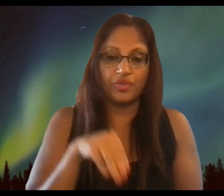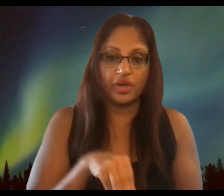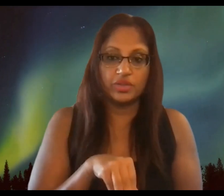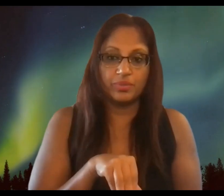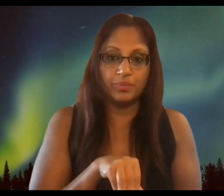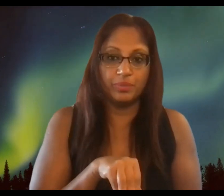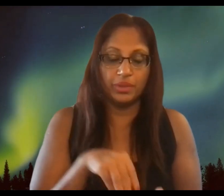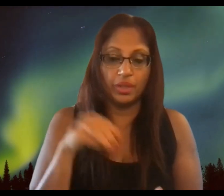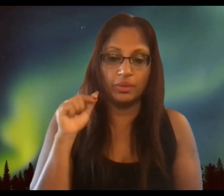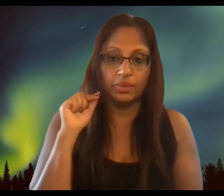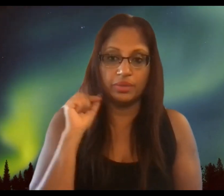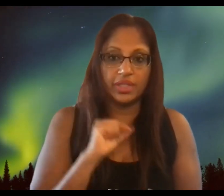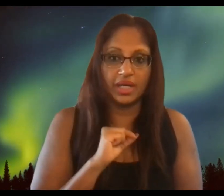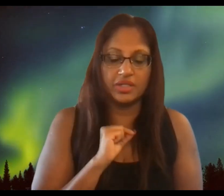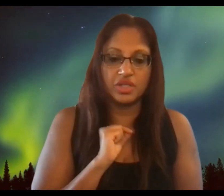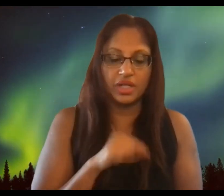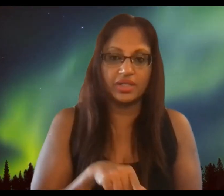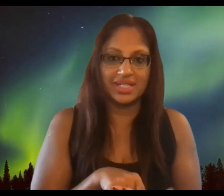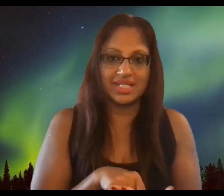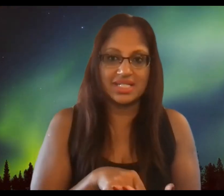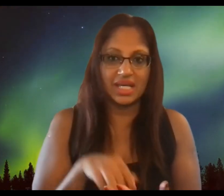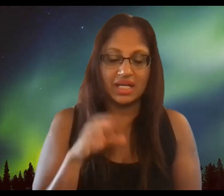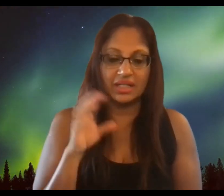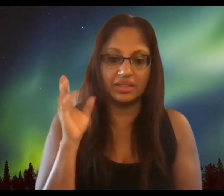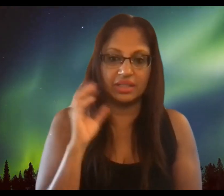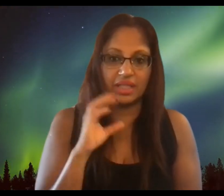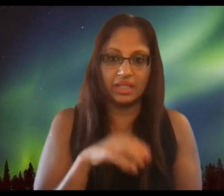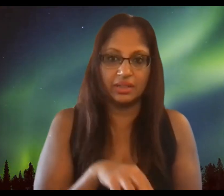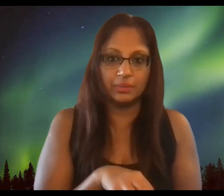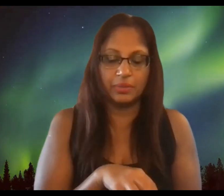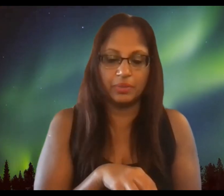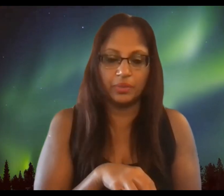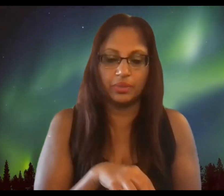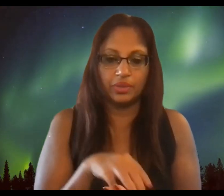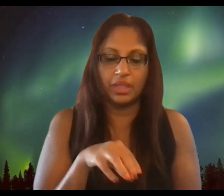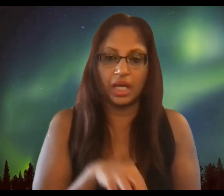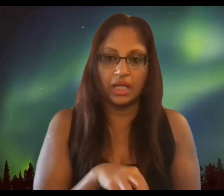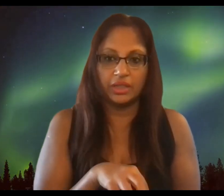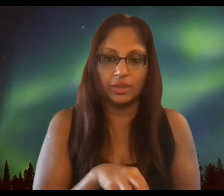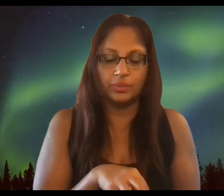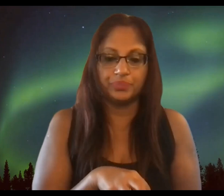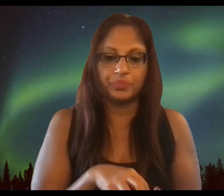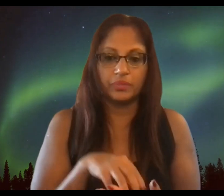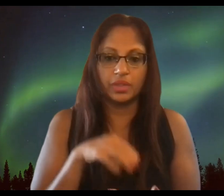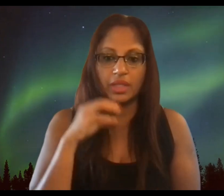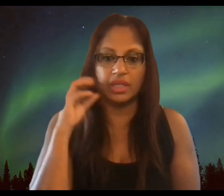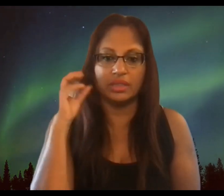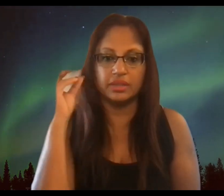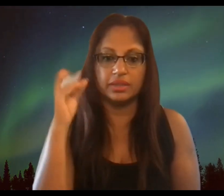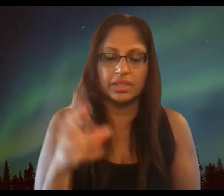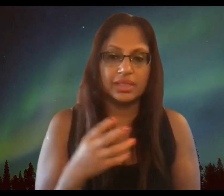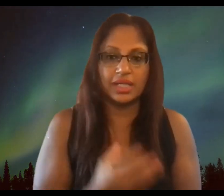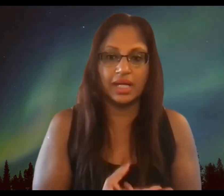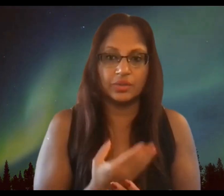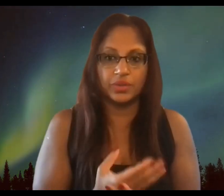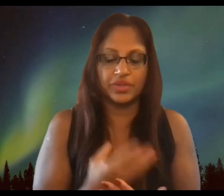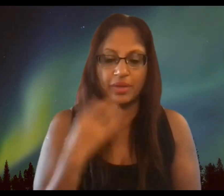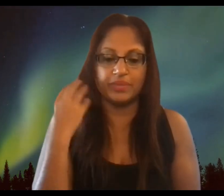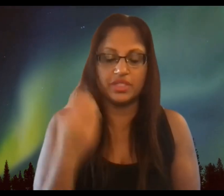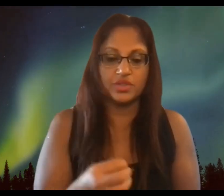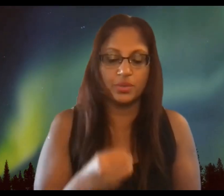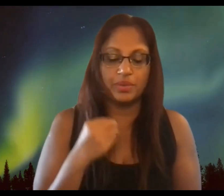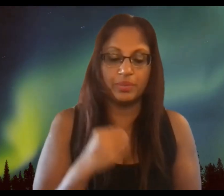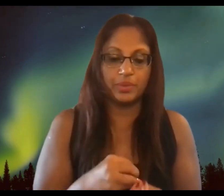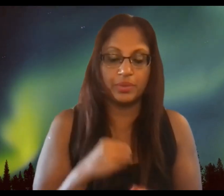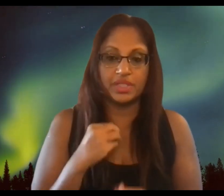their profiles below that jonathan has tagged and that the people that i know and connect with